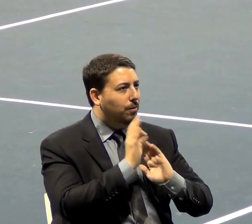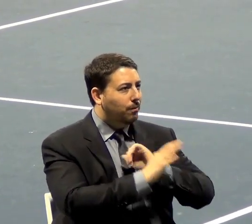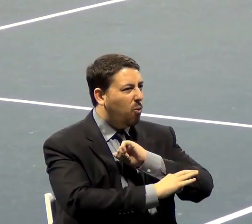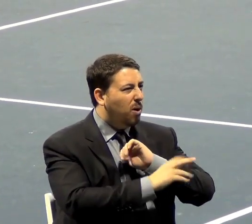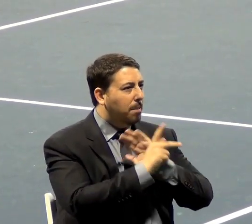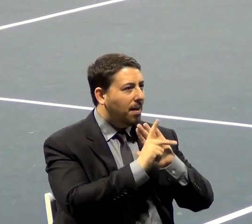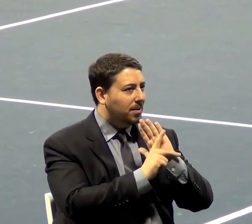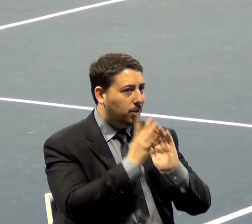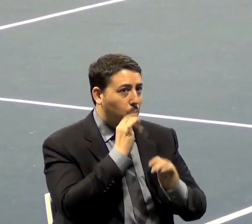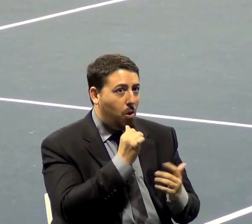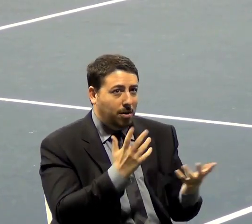going through the last.